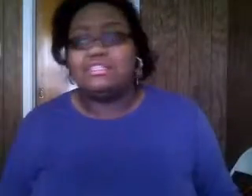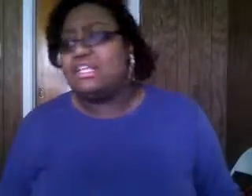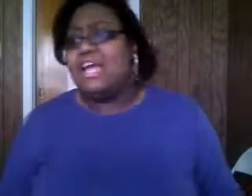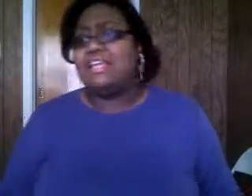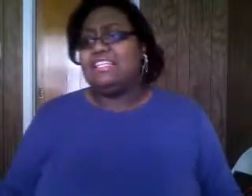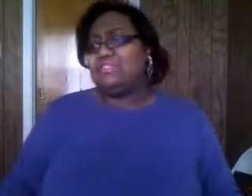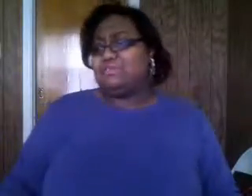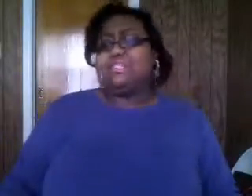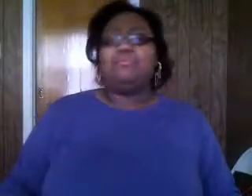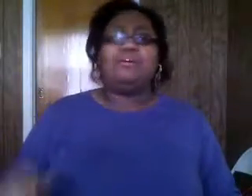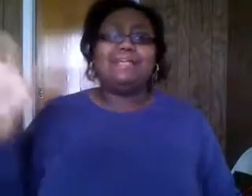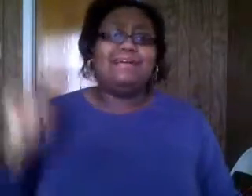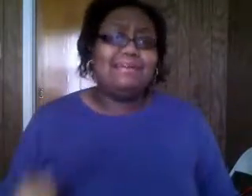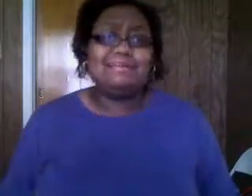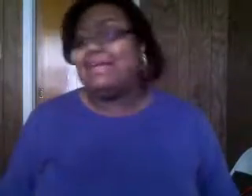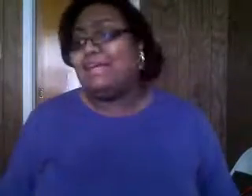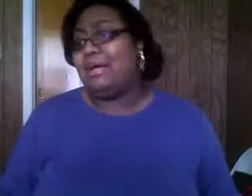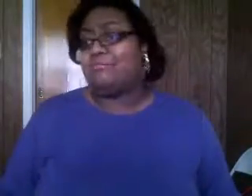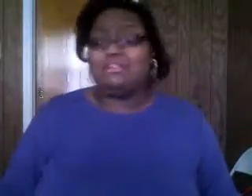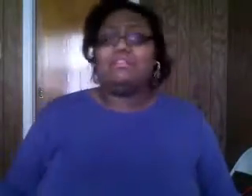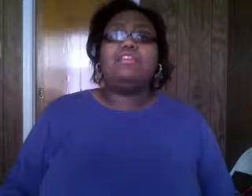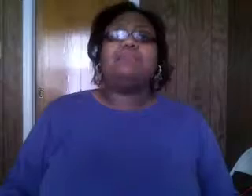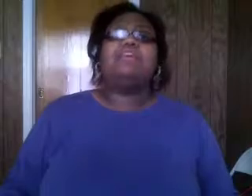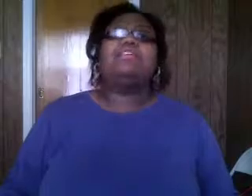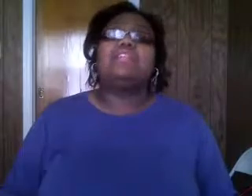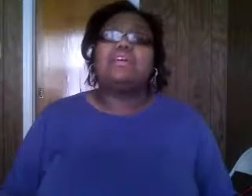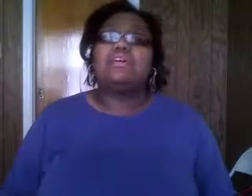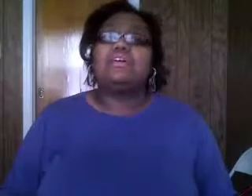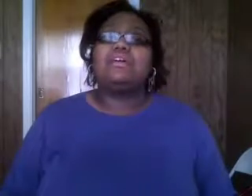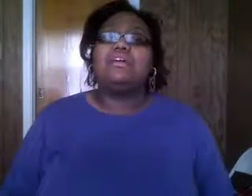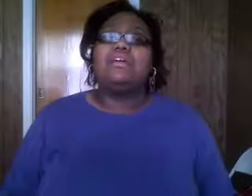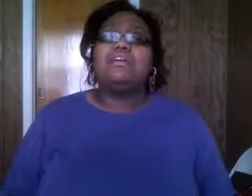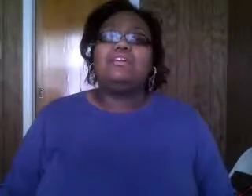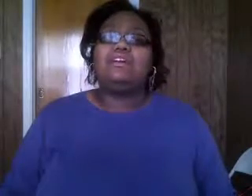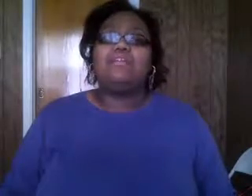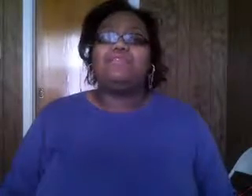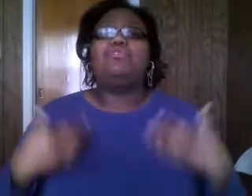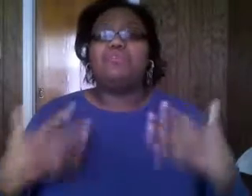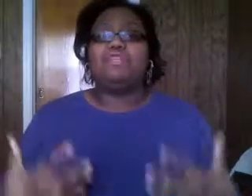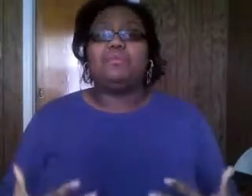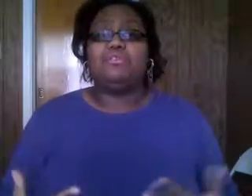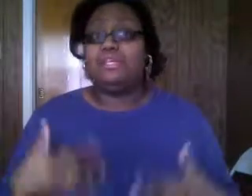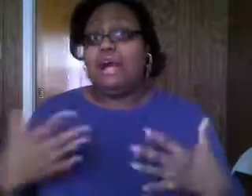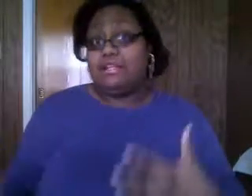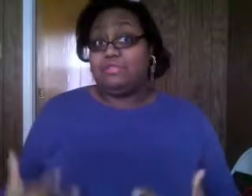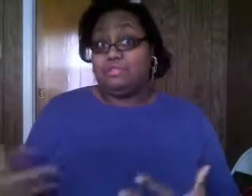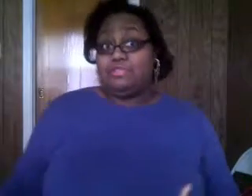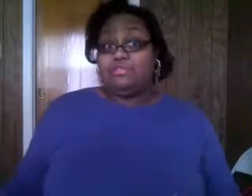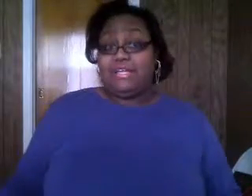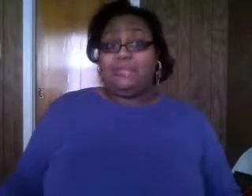us and these old slum bombs out here they ain't about nothing anyway and it's like you know i mean for you to be that way you think god is really pleased with that kind